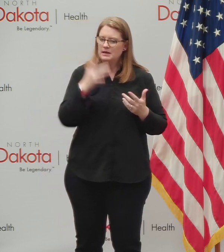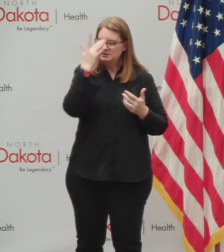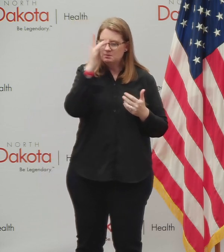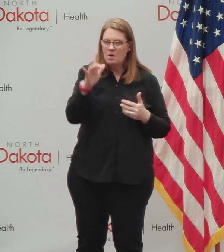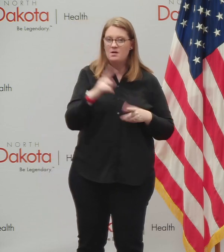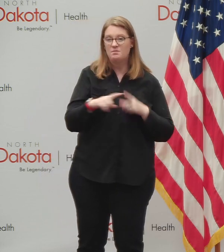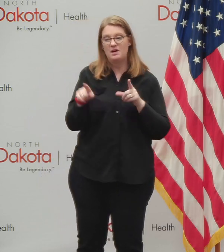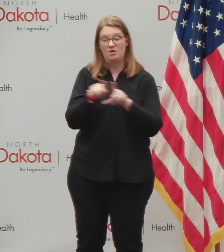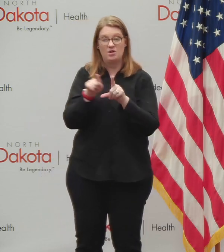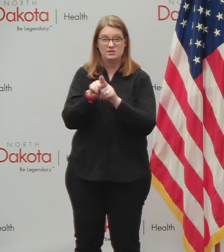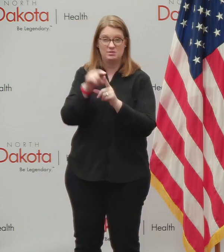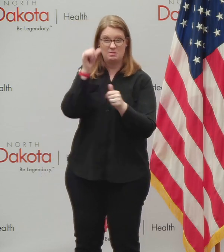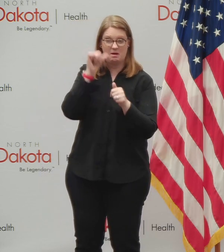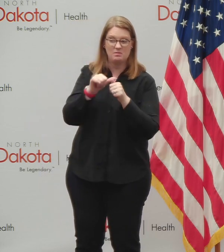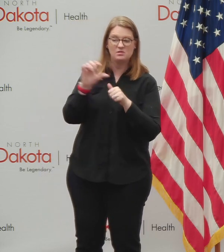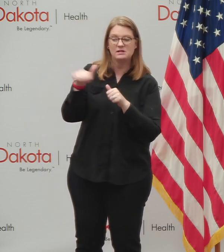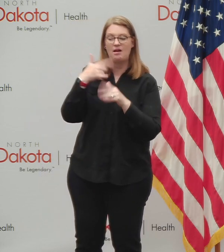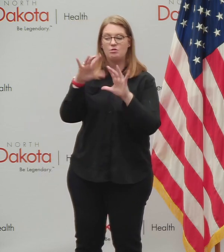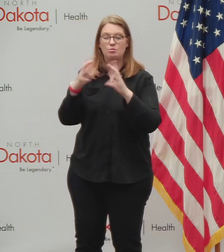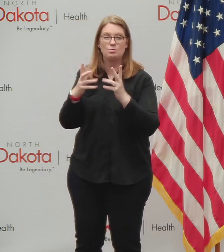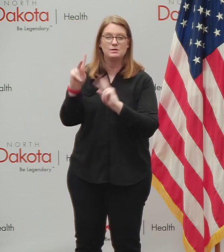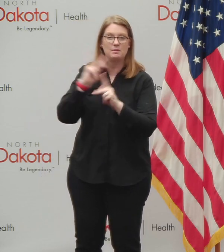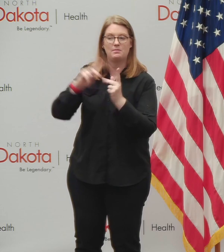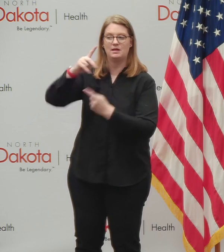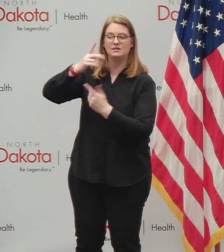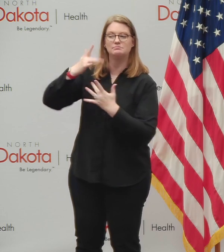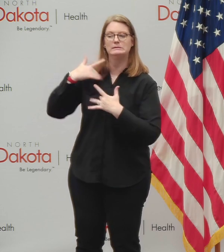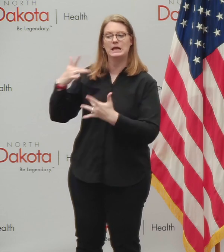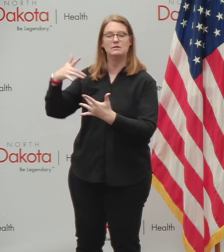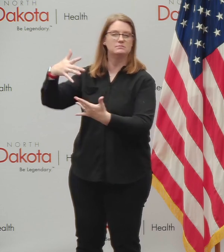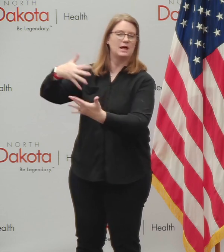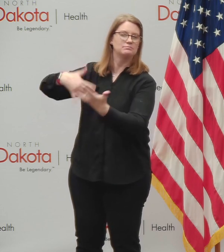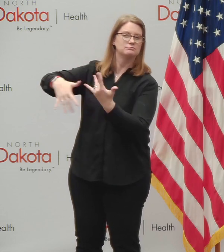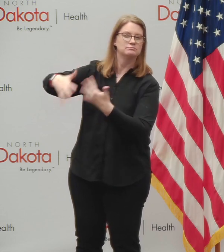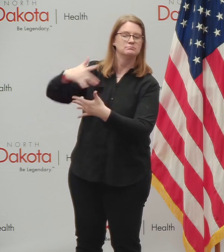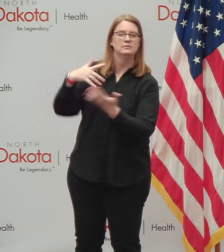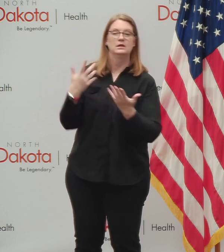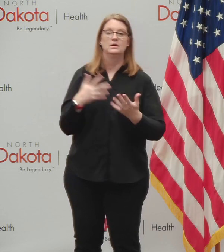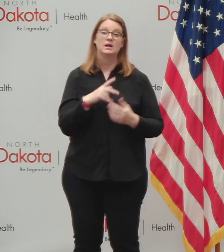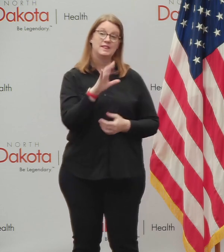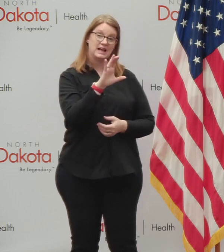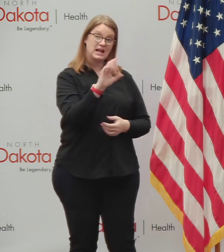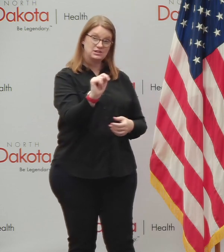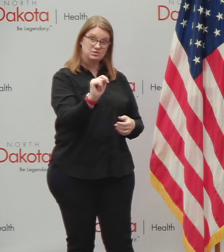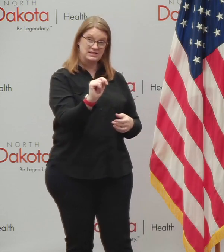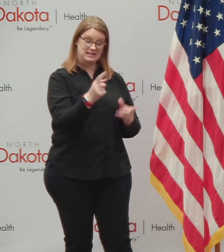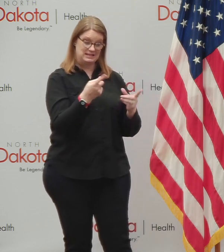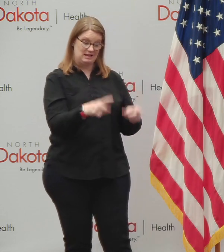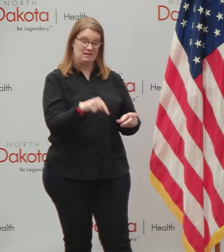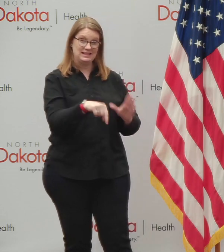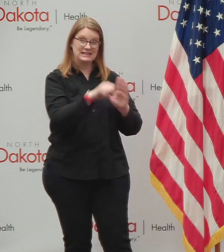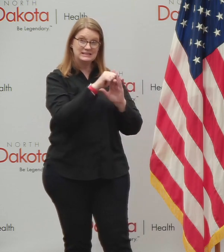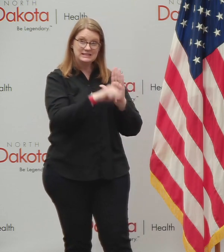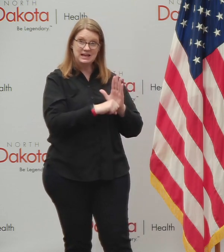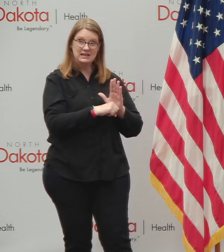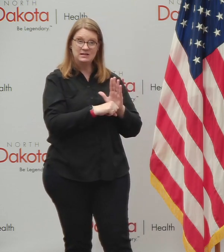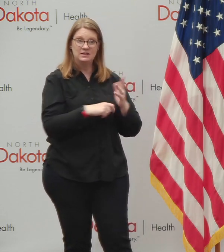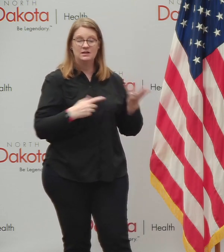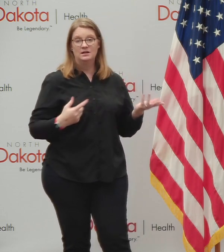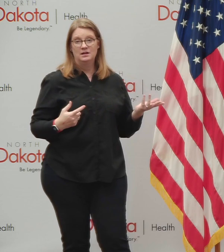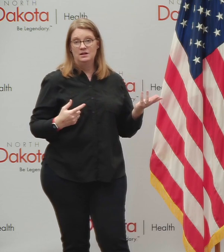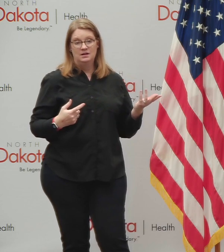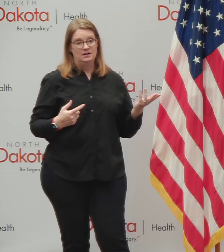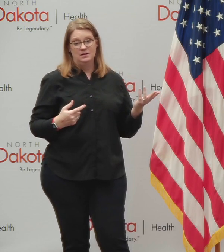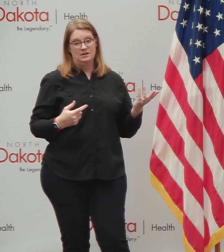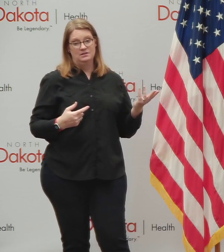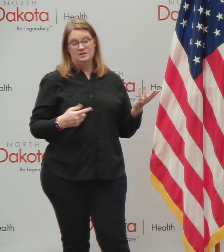interacting with. Um, and again, uh, the contact tracing that we're doing in the state would say that what we have here is really